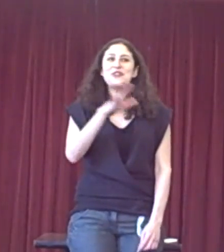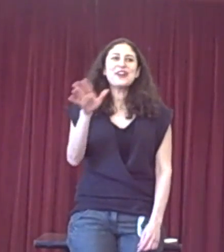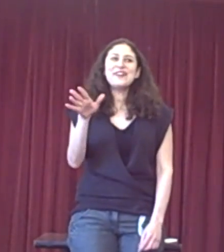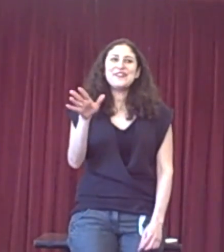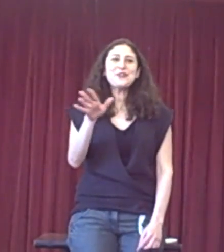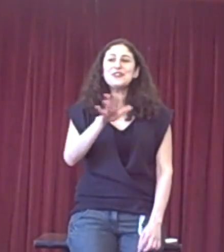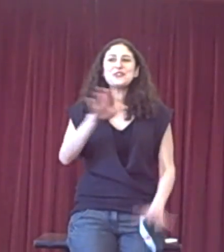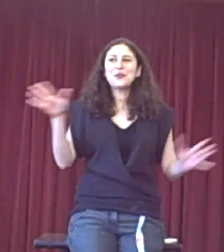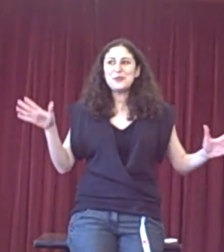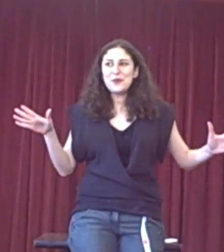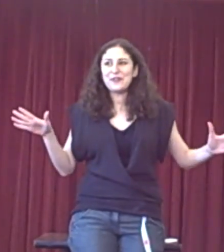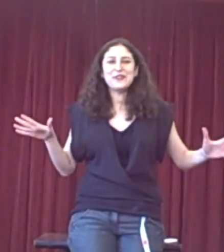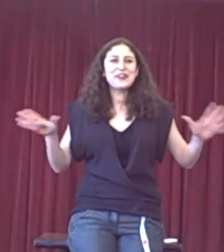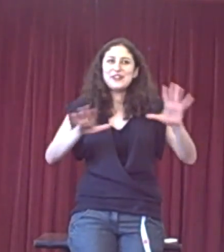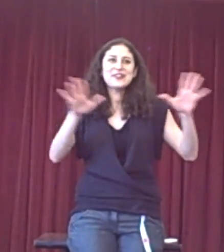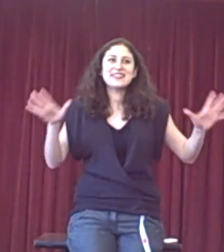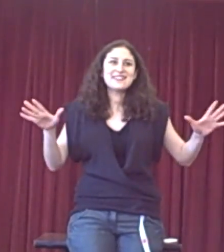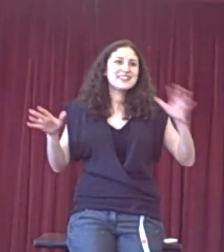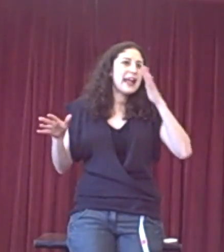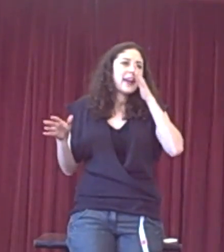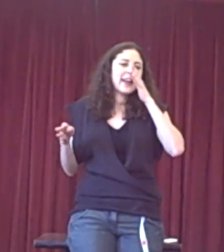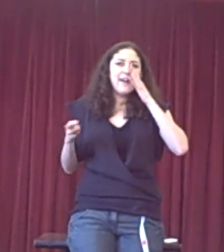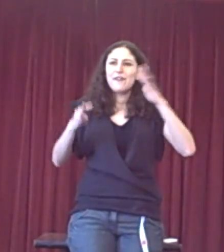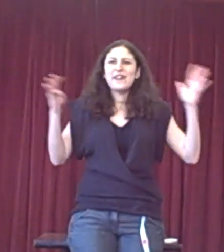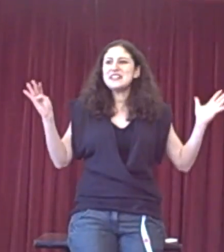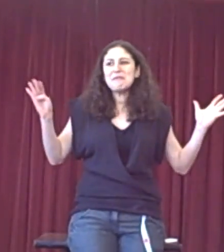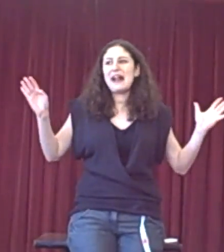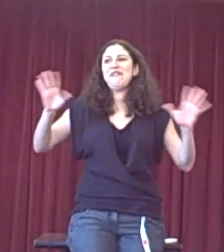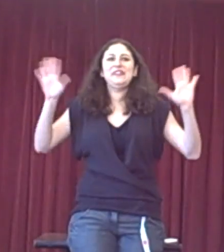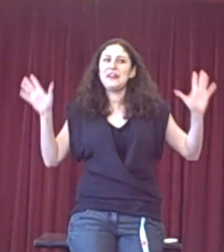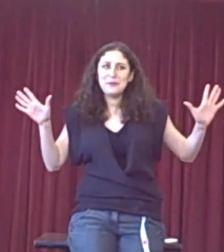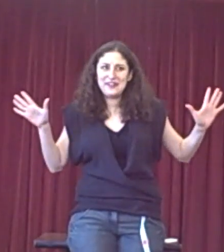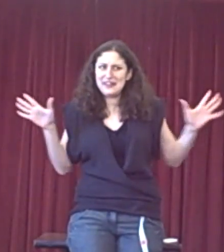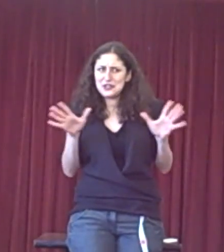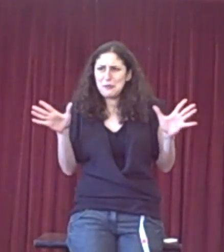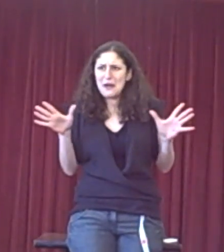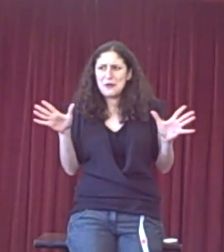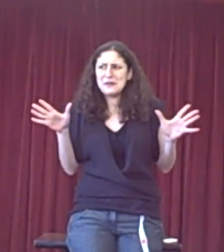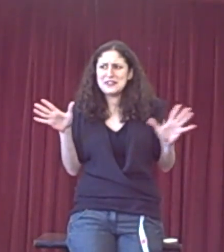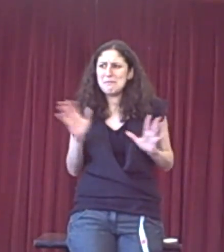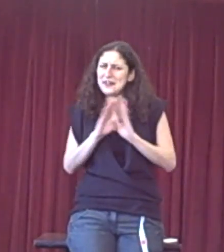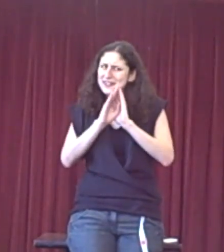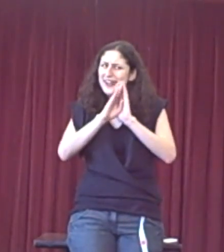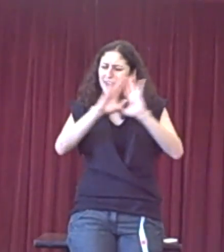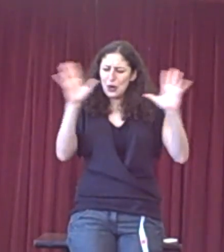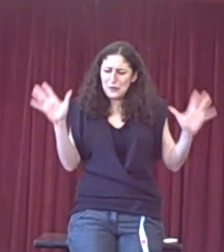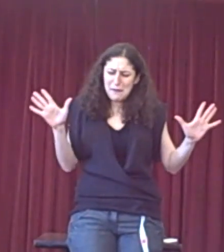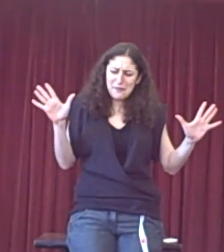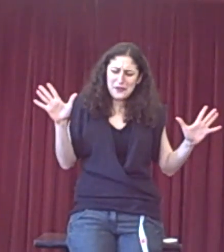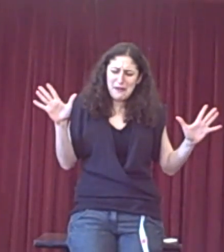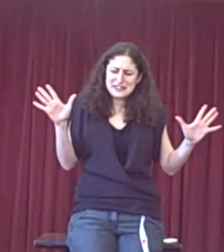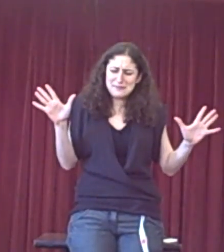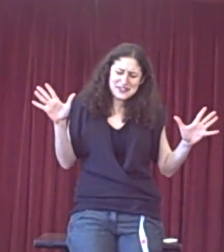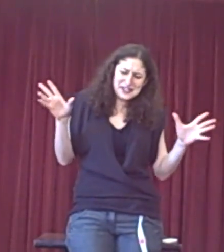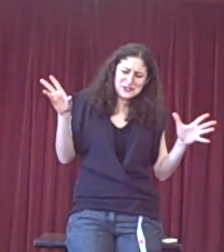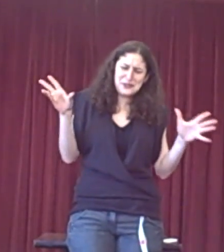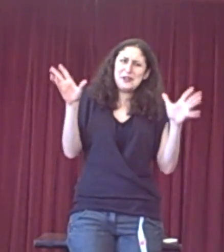You can do what you want, you can sort of say like, first you're going to have to deal with this issue about communism because a lot of people in the debate seem to think it's really